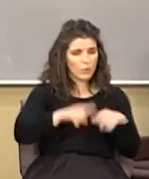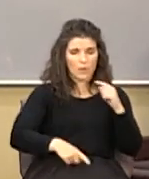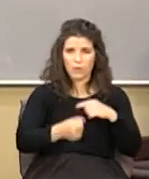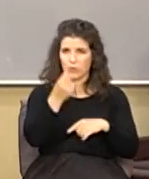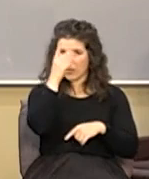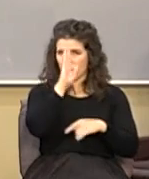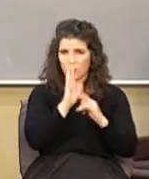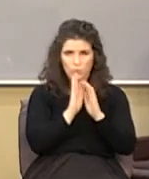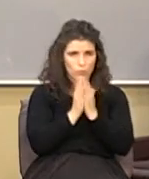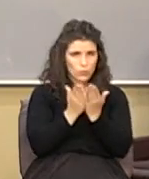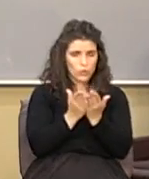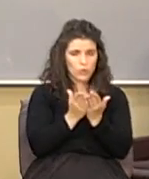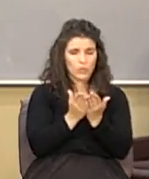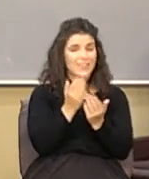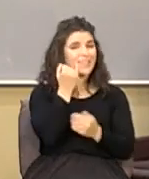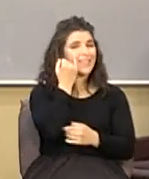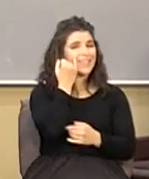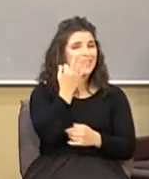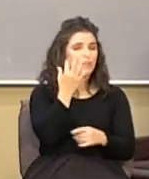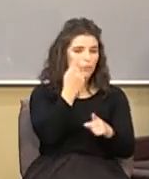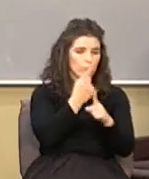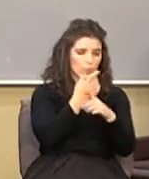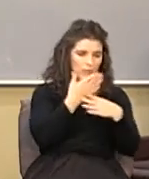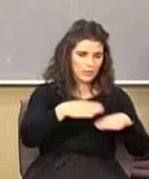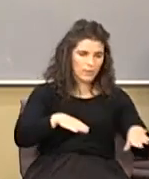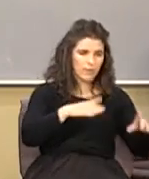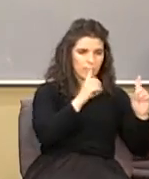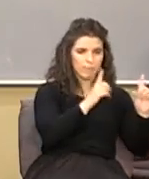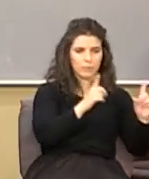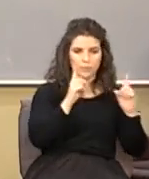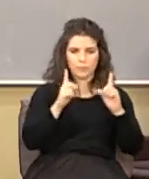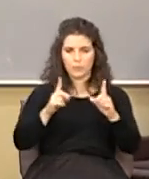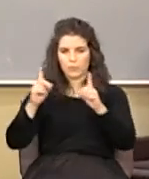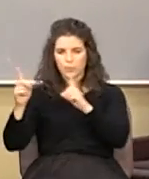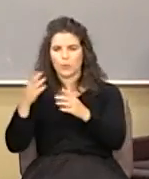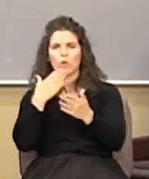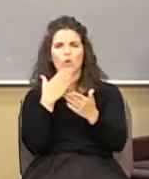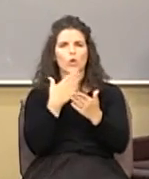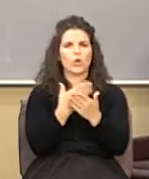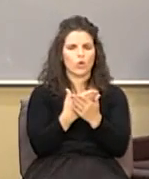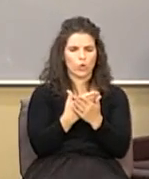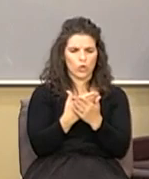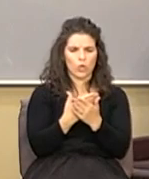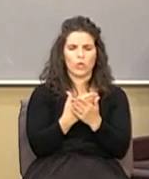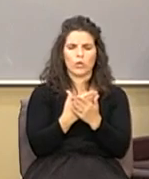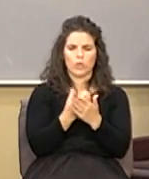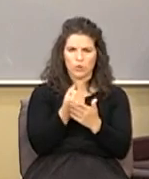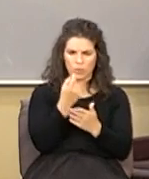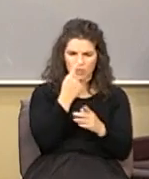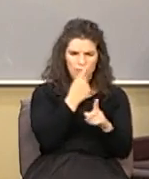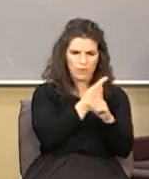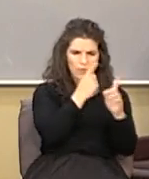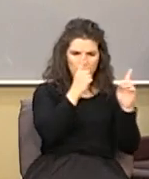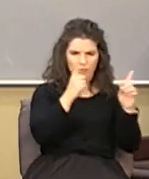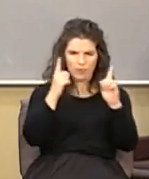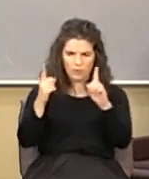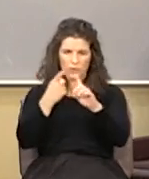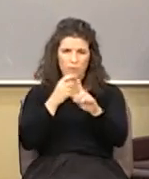do listen everything I'm going to say to you a good dose of right division out of a King James Bible help everybody